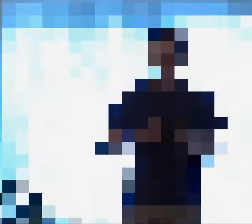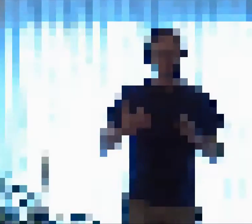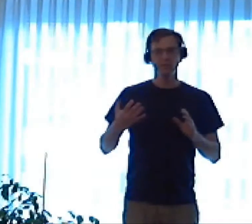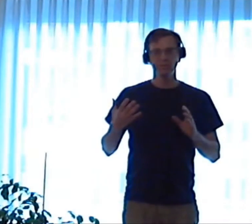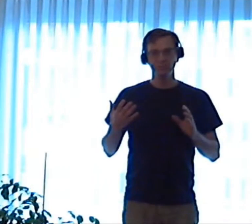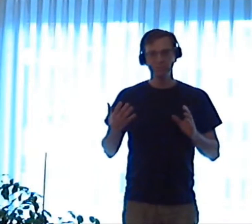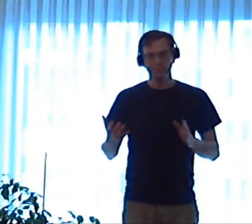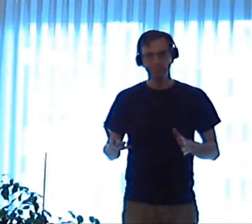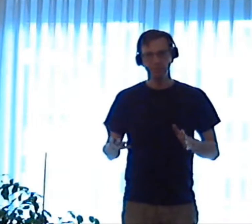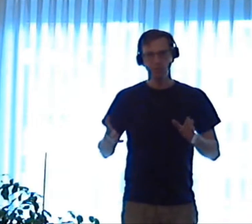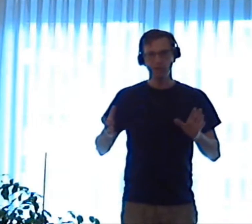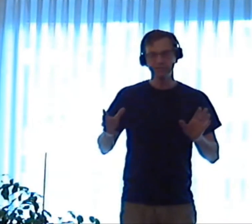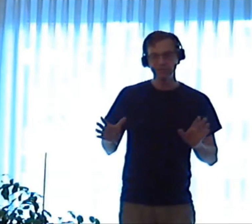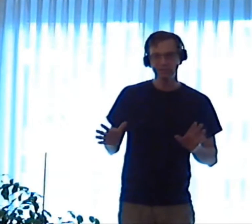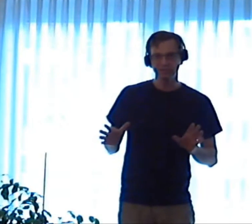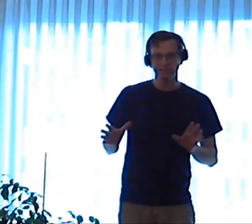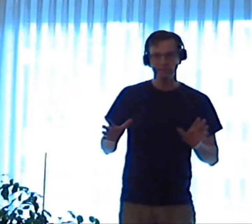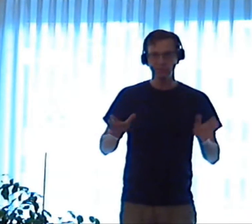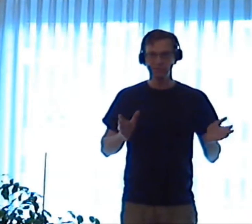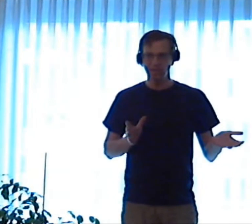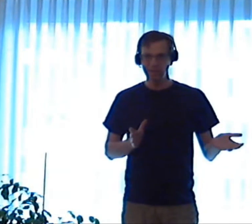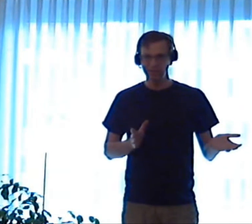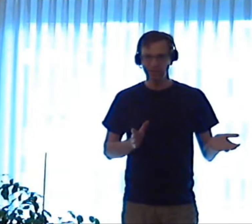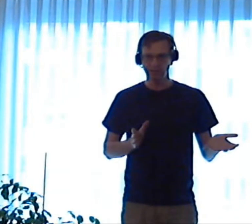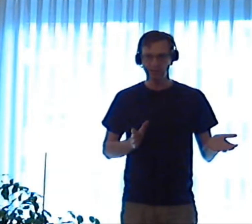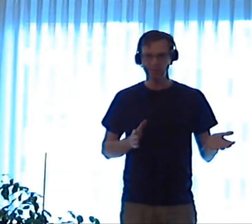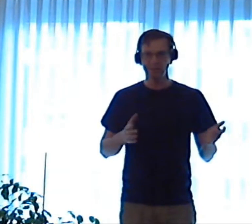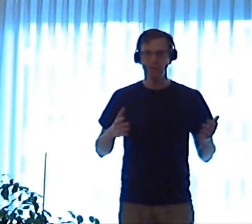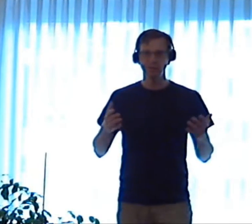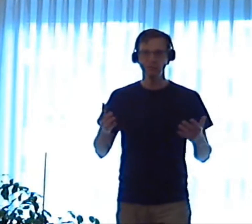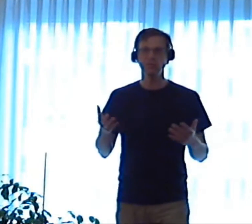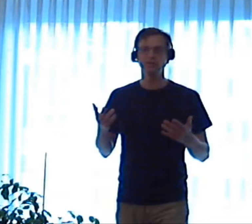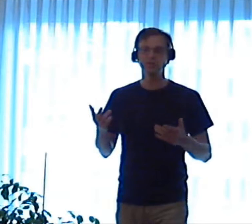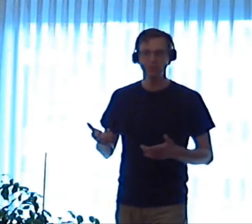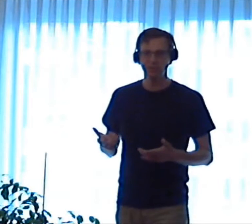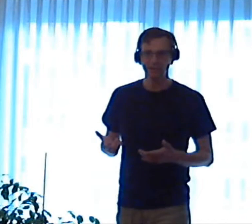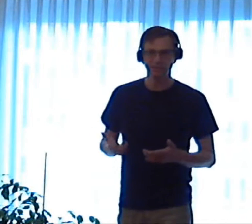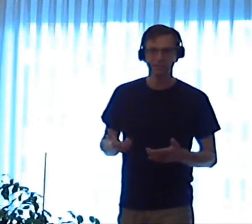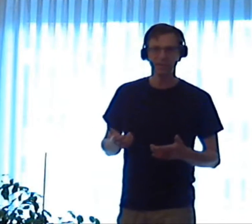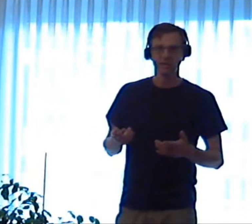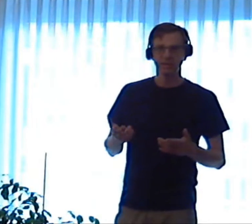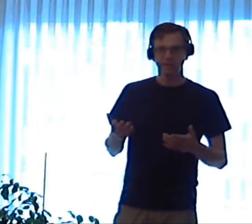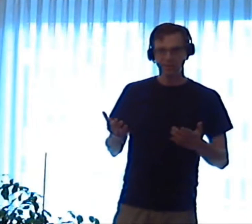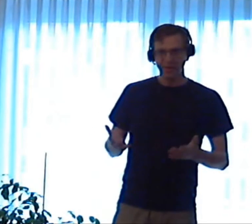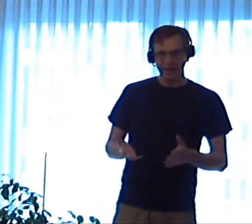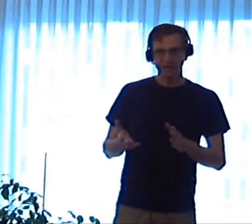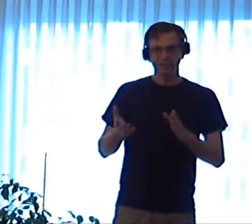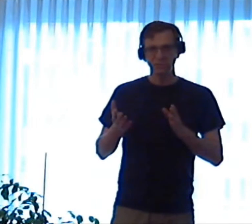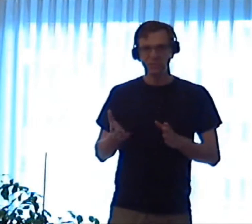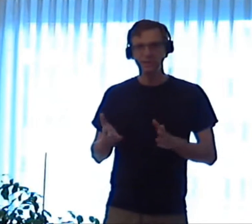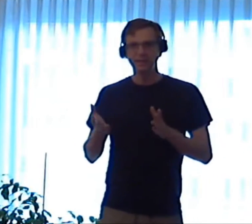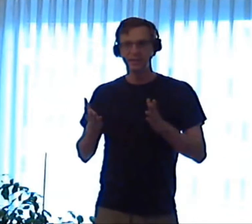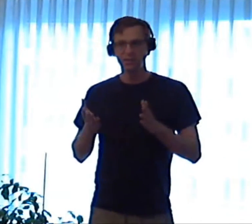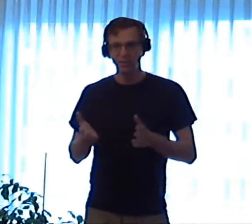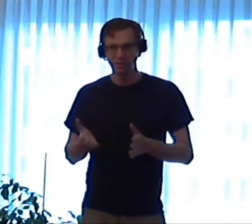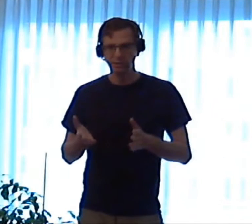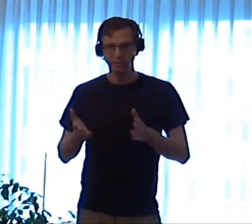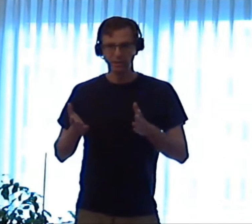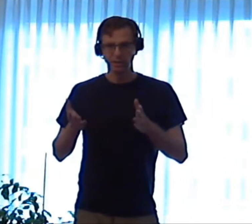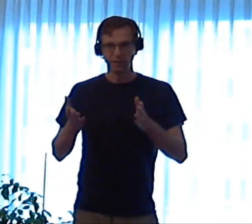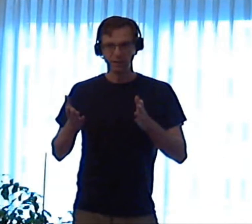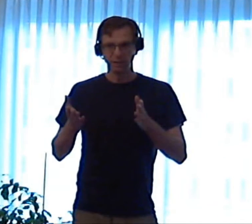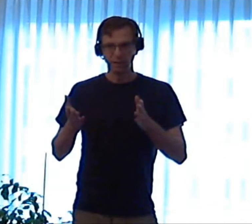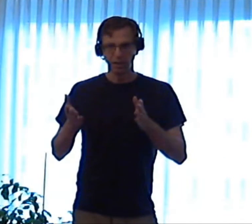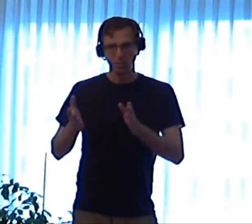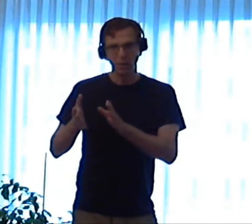Especially people who are difficult and who are challenging and somebody you do not agree with, there you really can learn